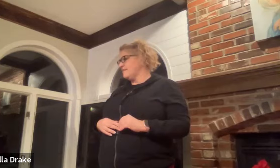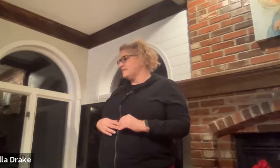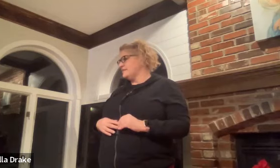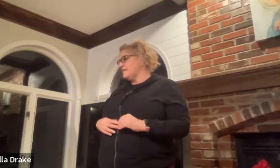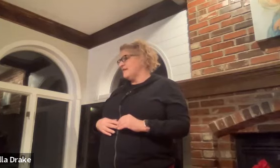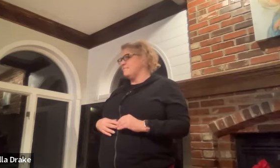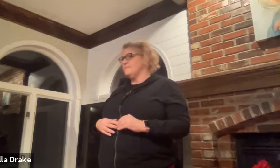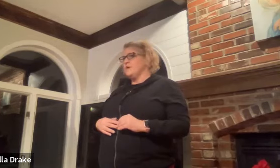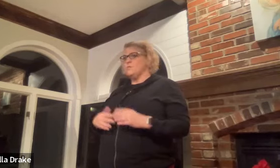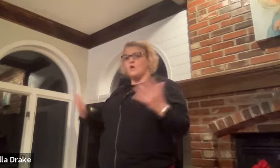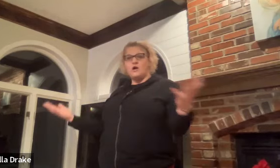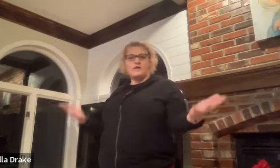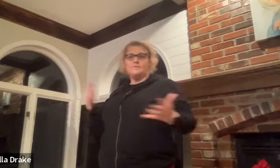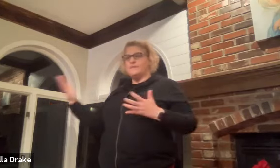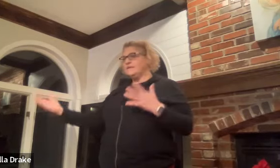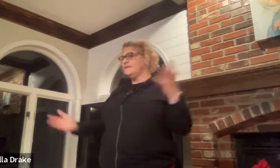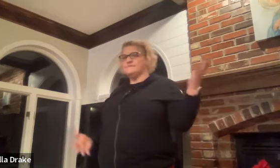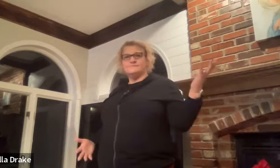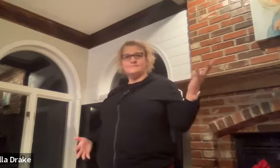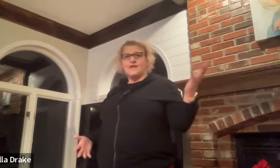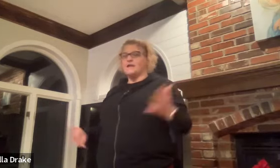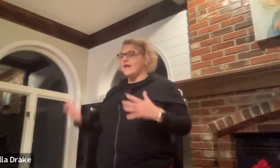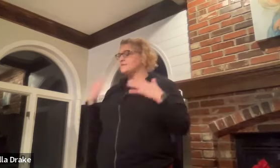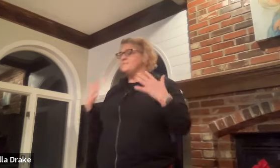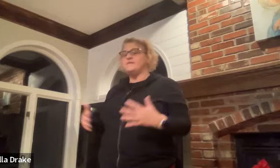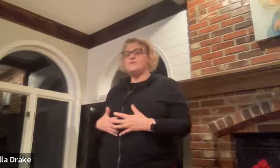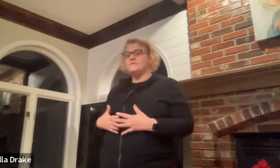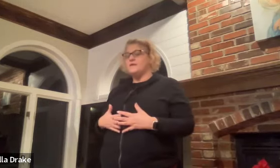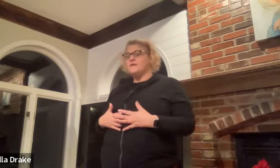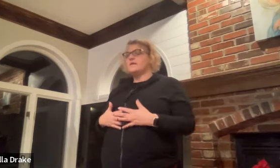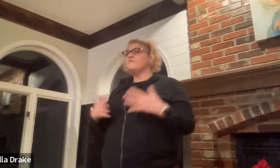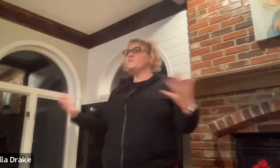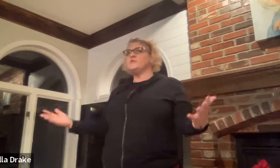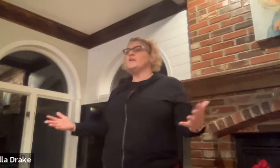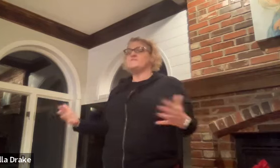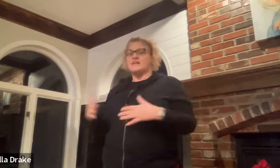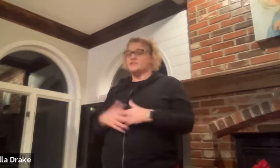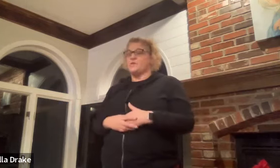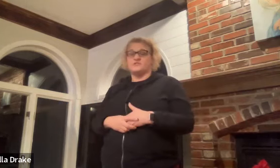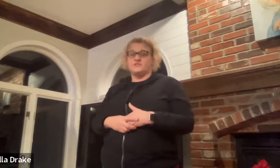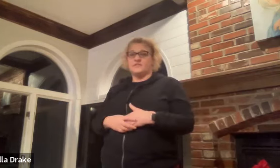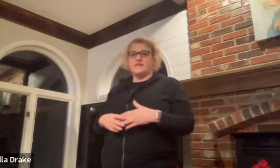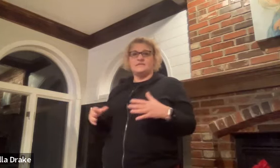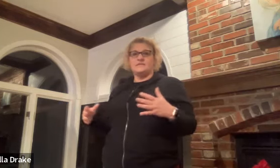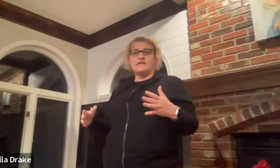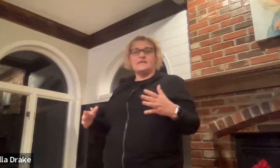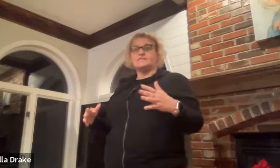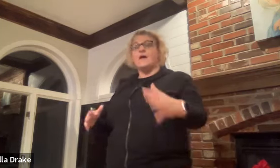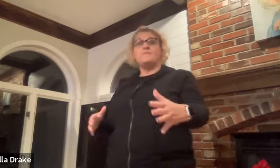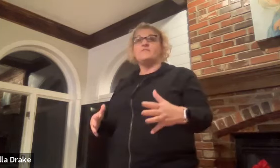that um we're all going to be be comfortable enough to ask questions and stop me